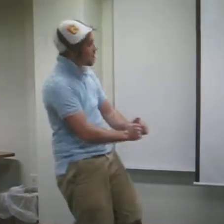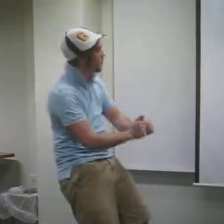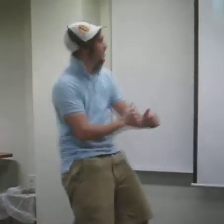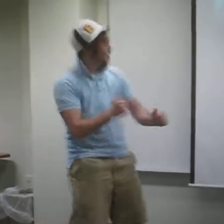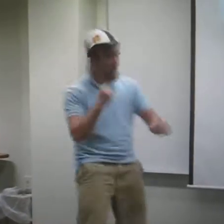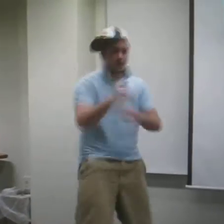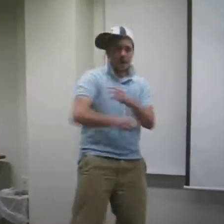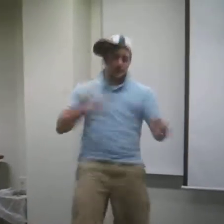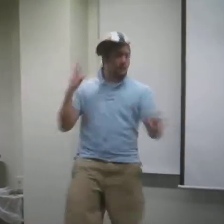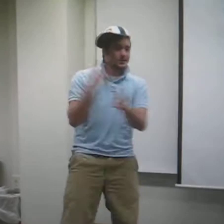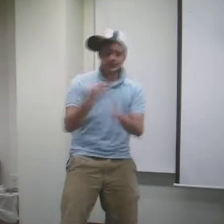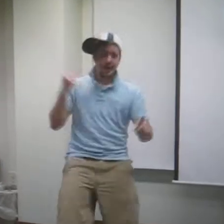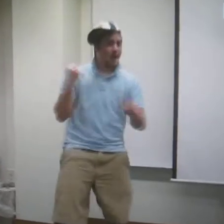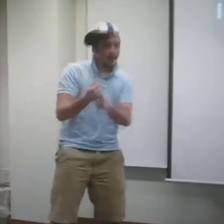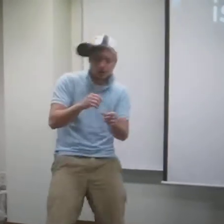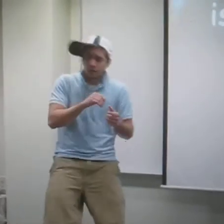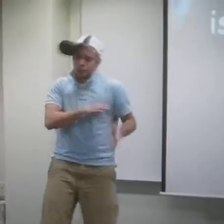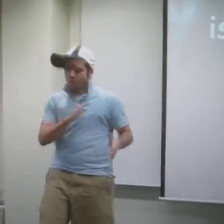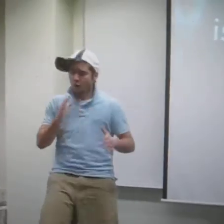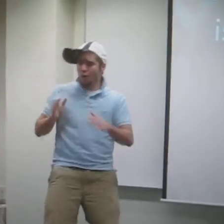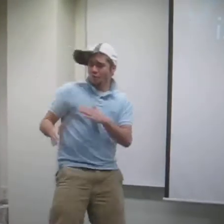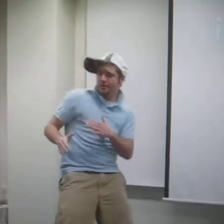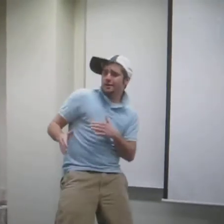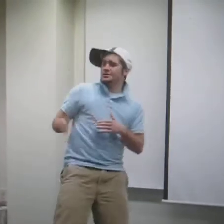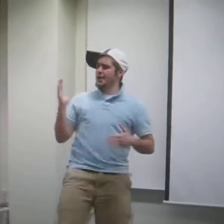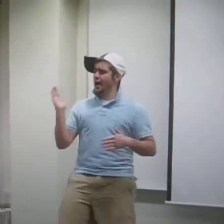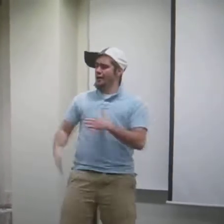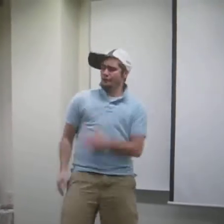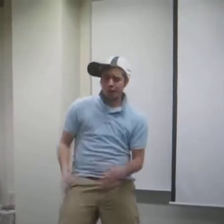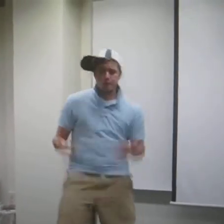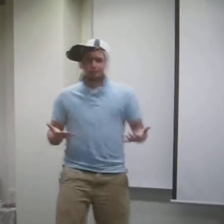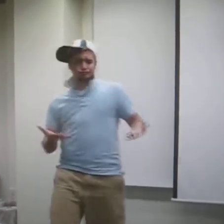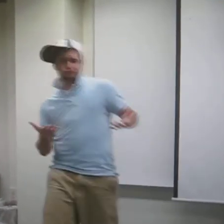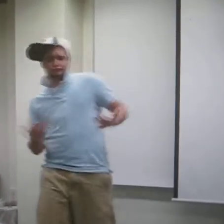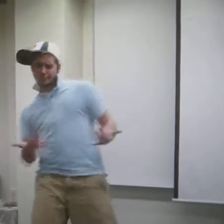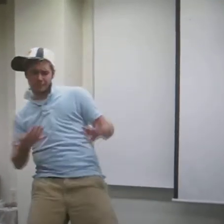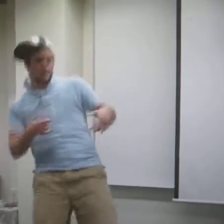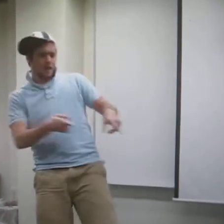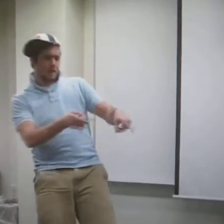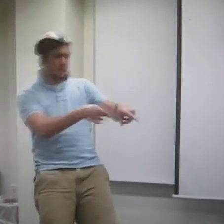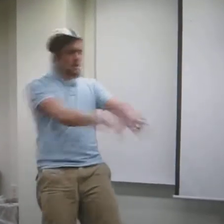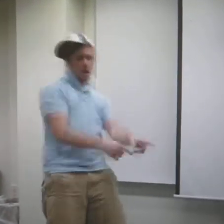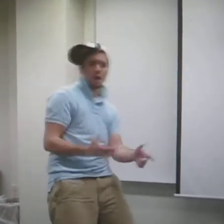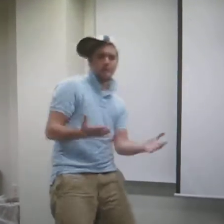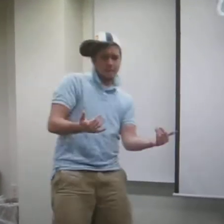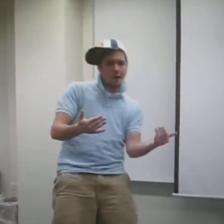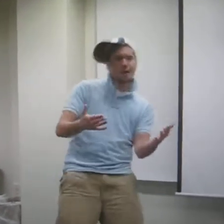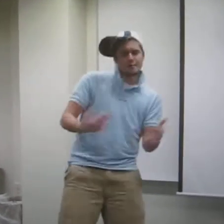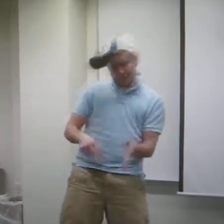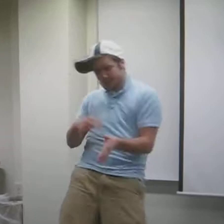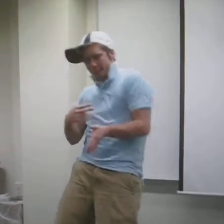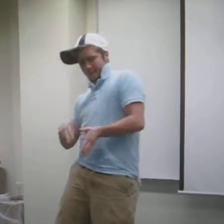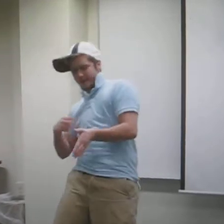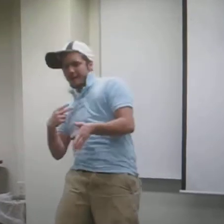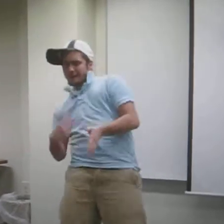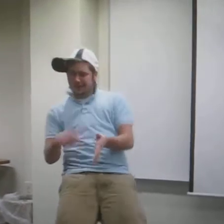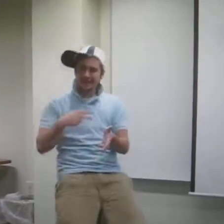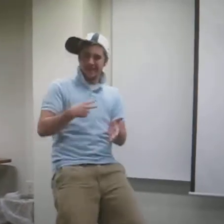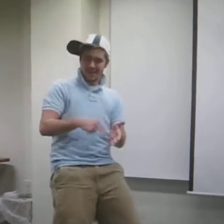Even if the sky is falling down, just let it be Come on when you're falling next